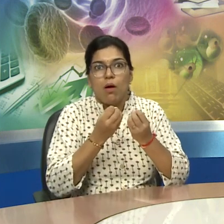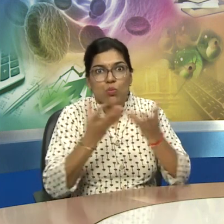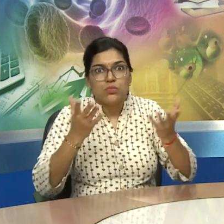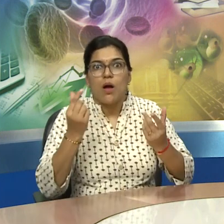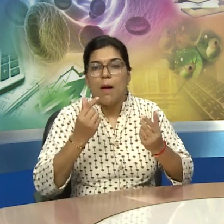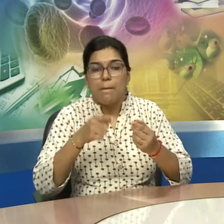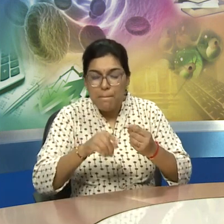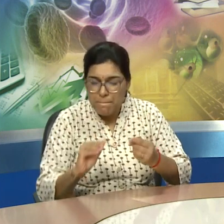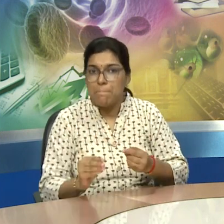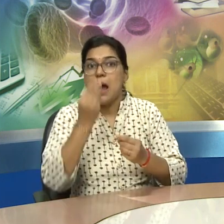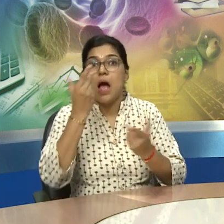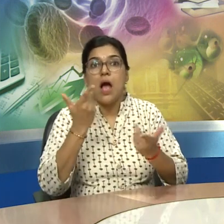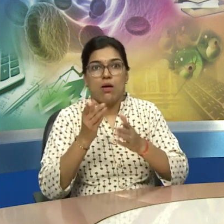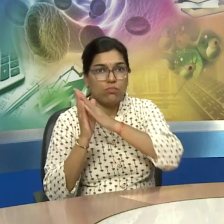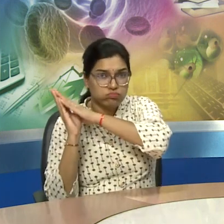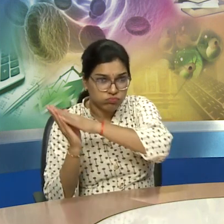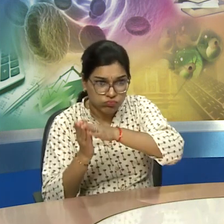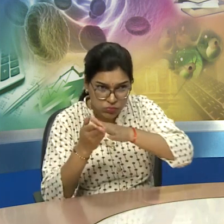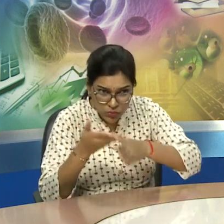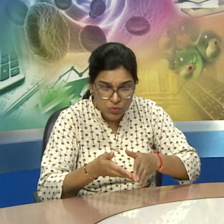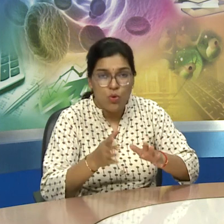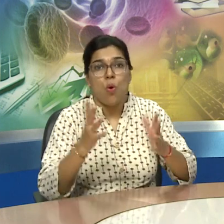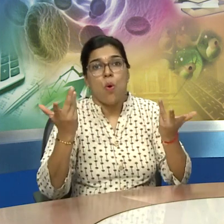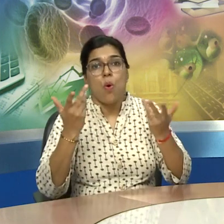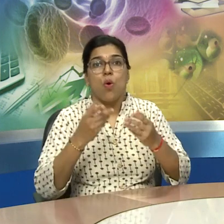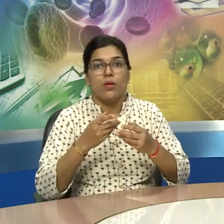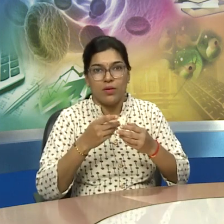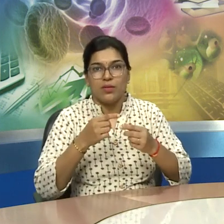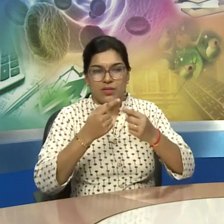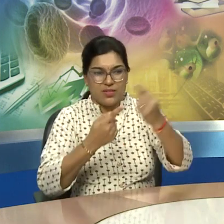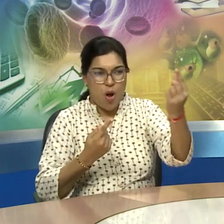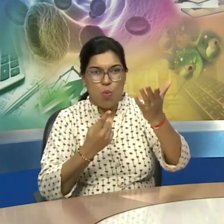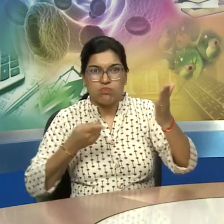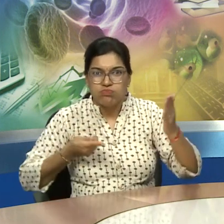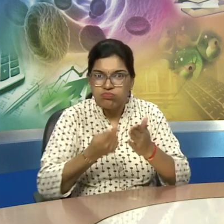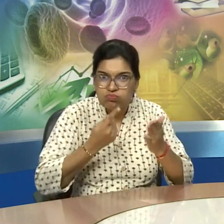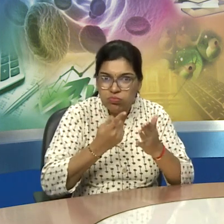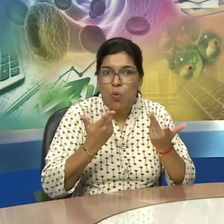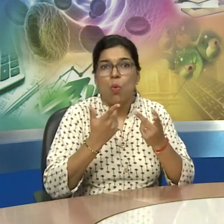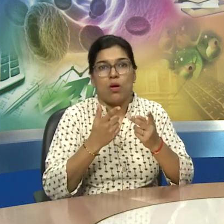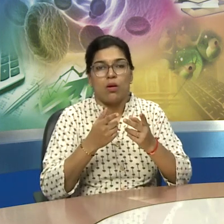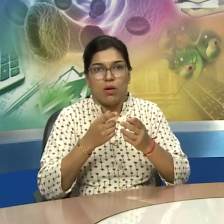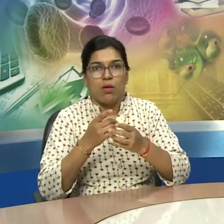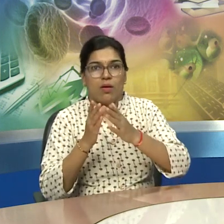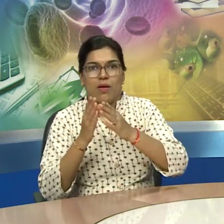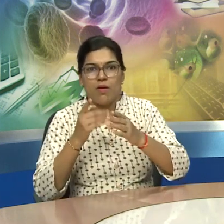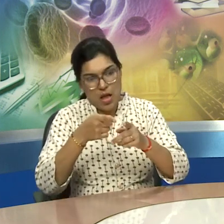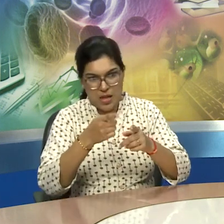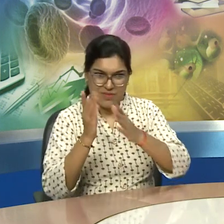and from 1000 bc means 1000 before christ years before christ farmers had